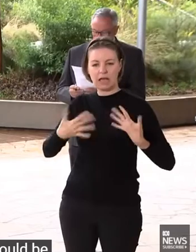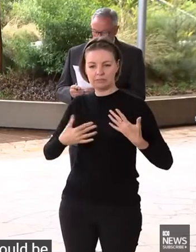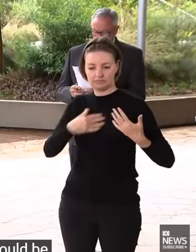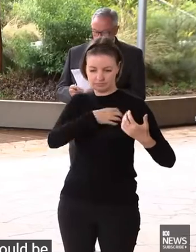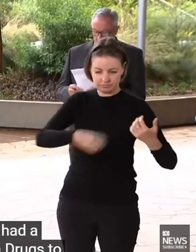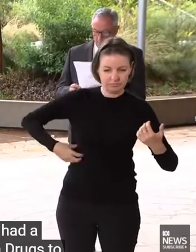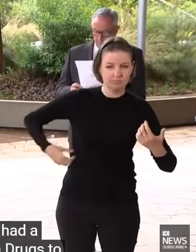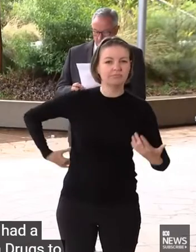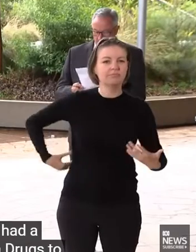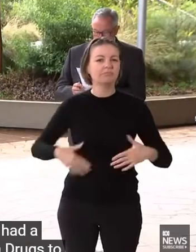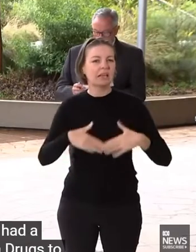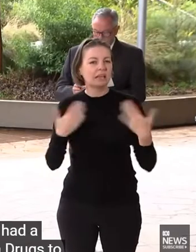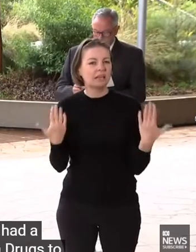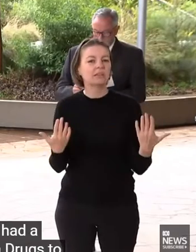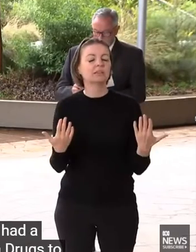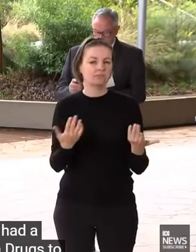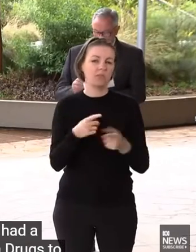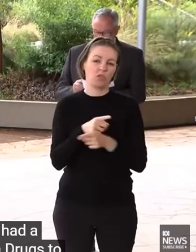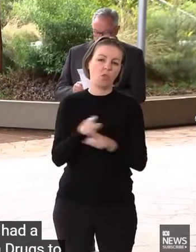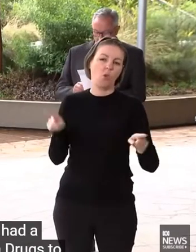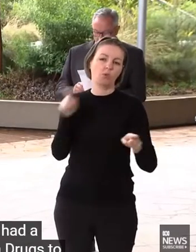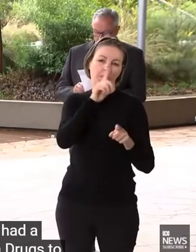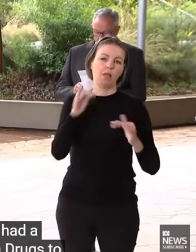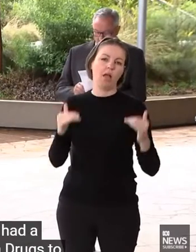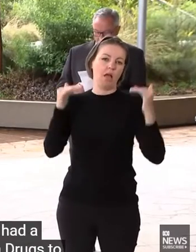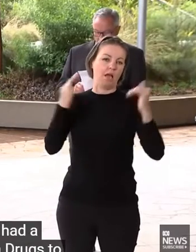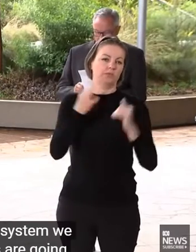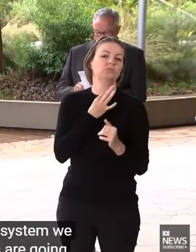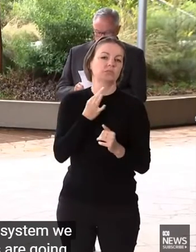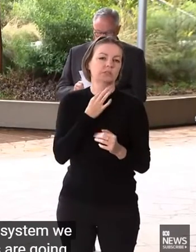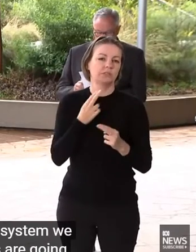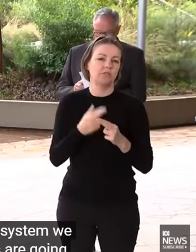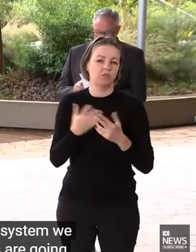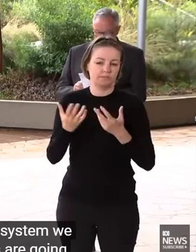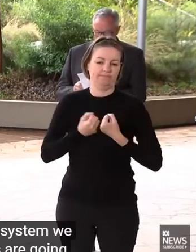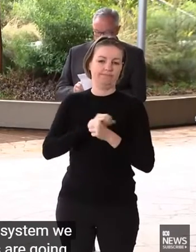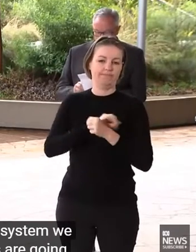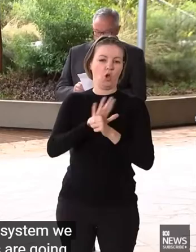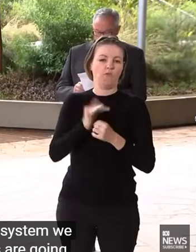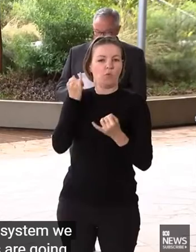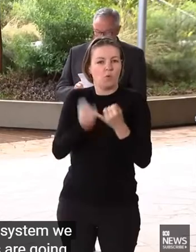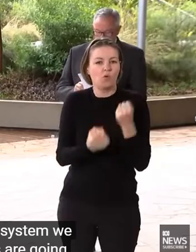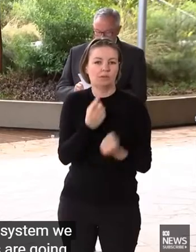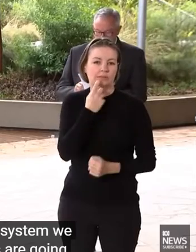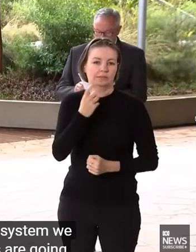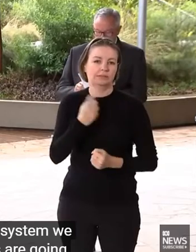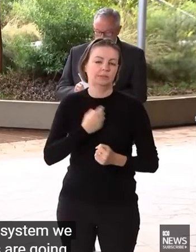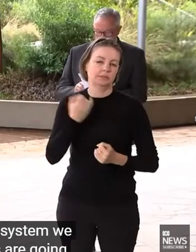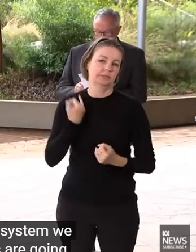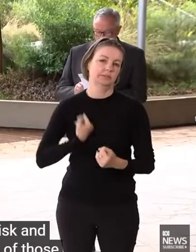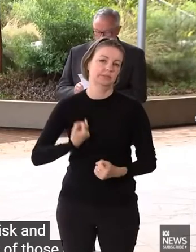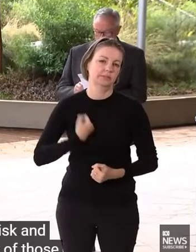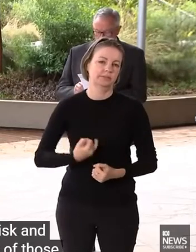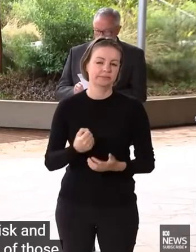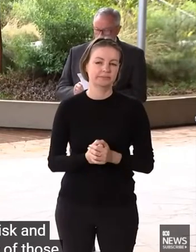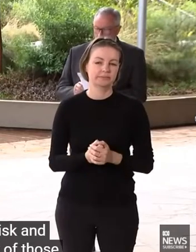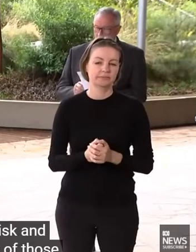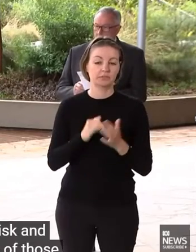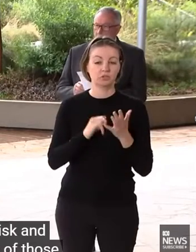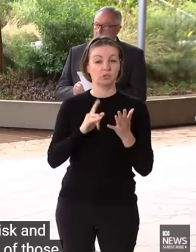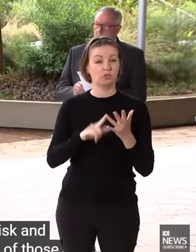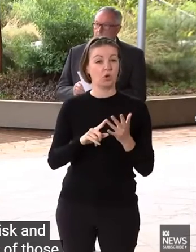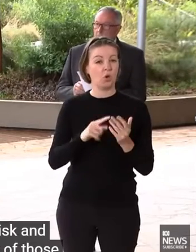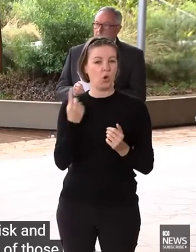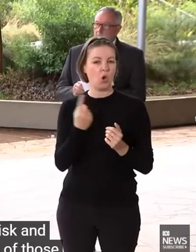We know those individuals are going to be at increased risk. And that's why for many of those individuals, particularly those with